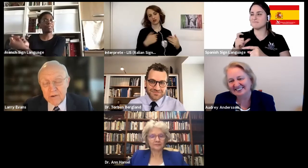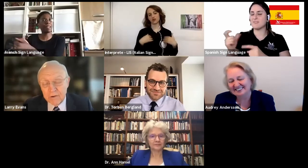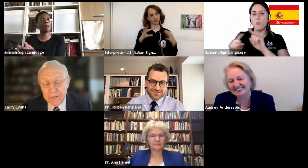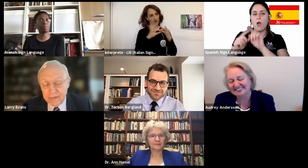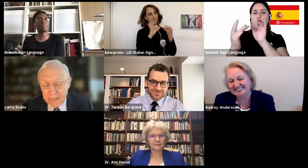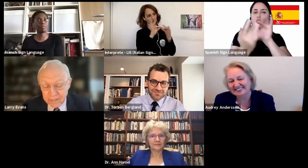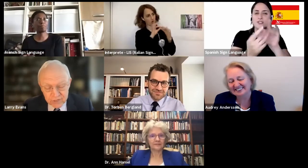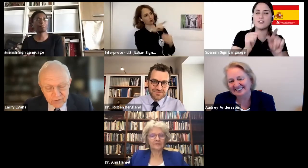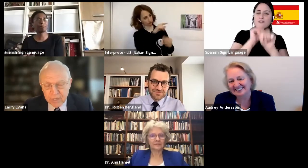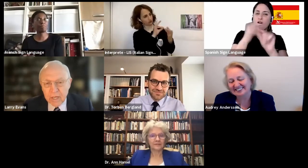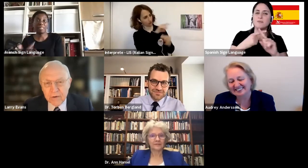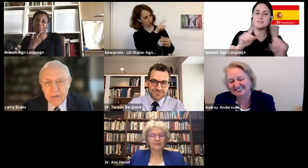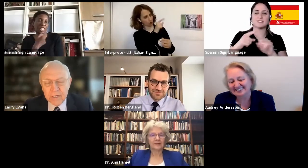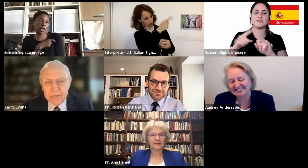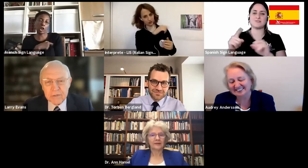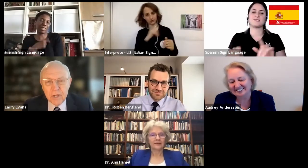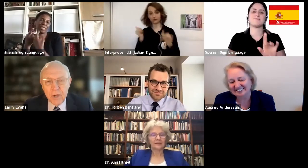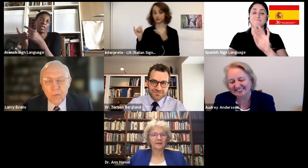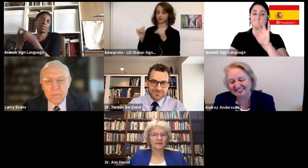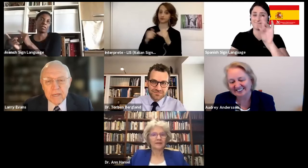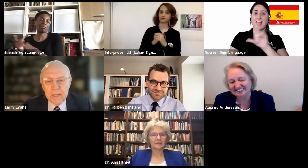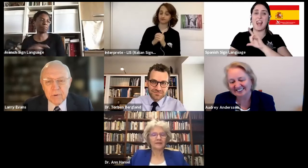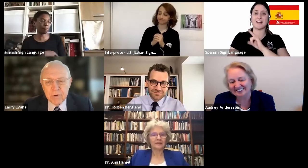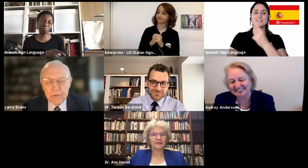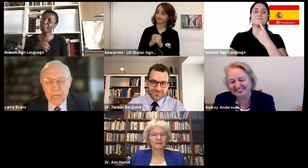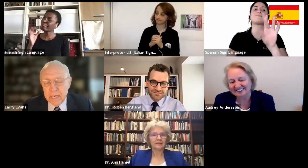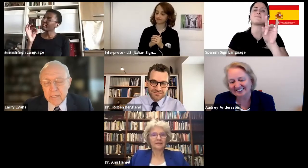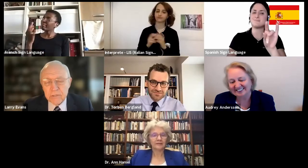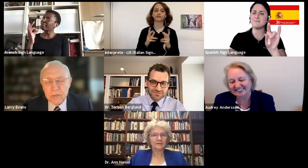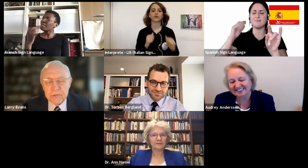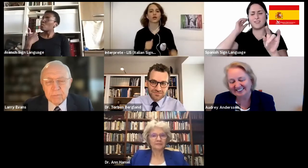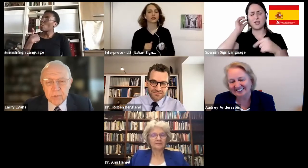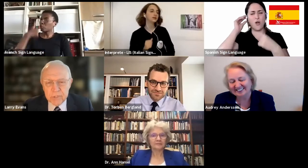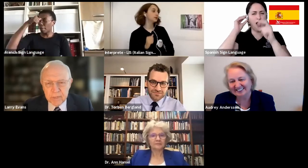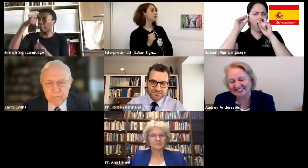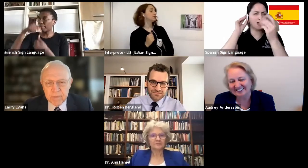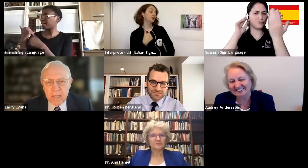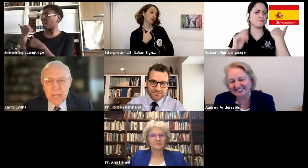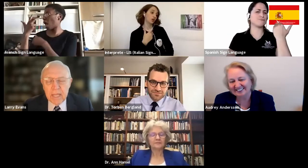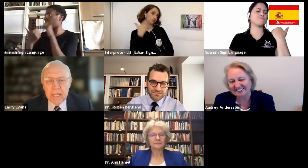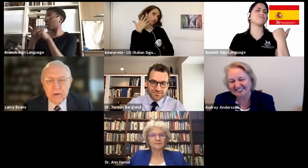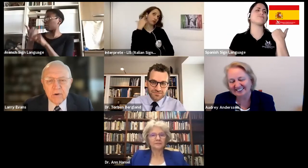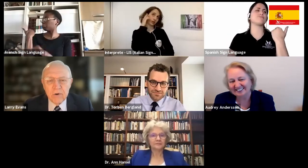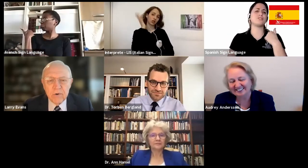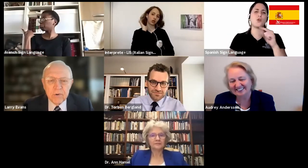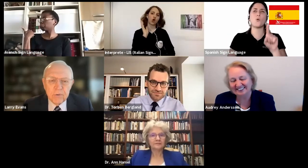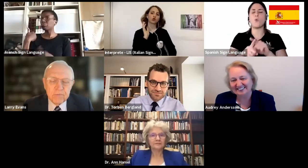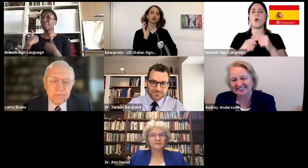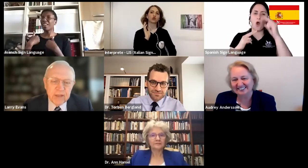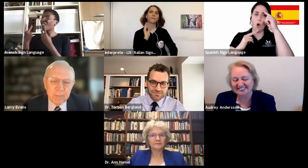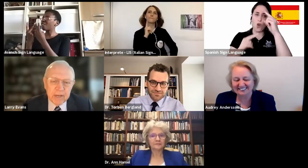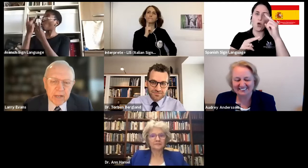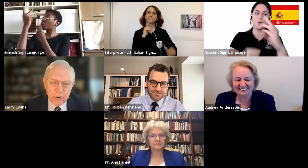was honored. I, I considered it honor at least when my neighbor died, she was a Muslim and her